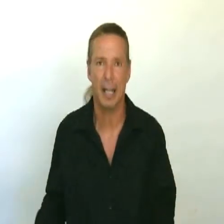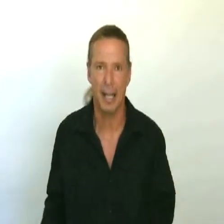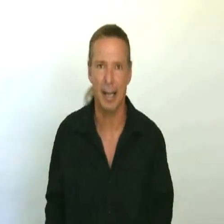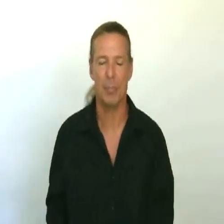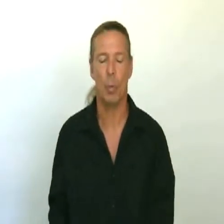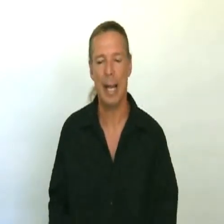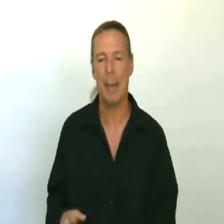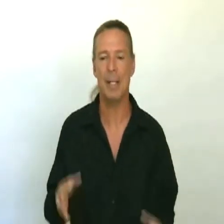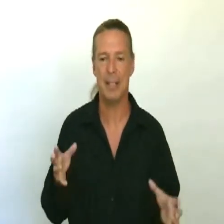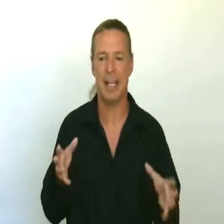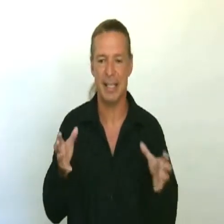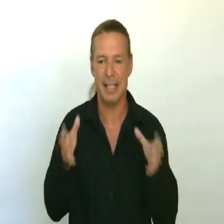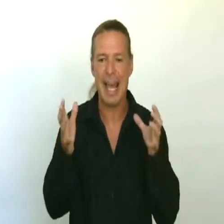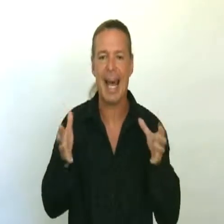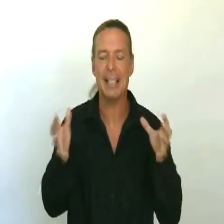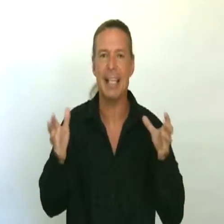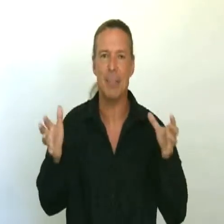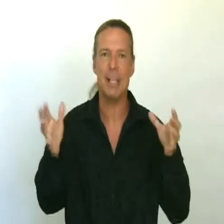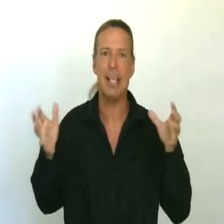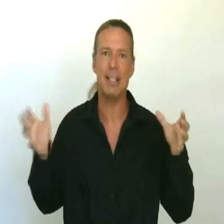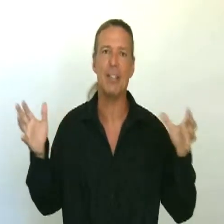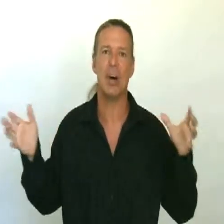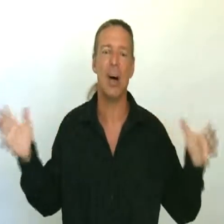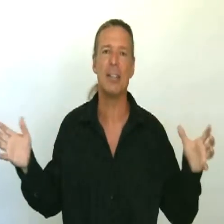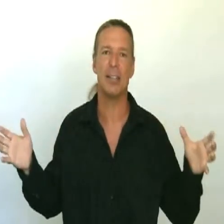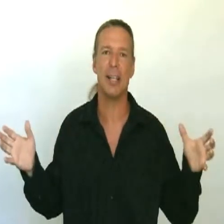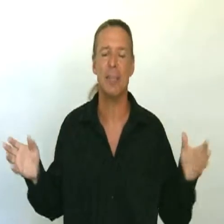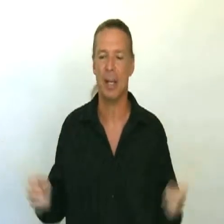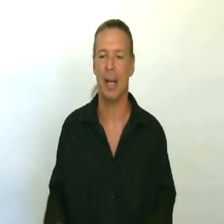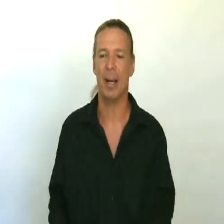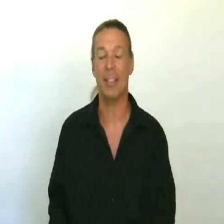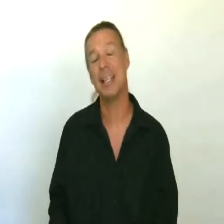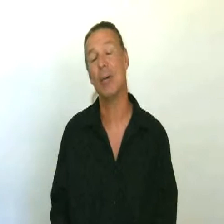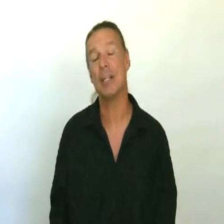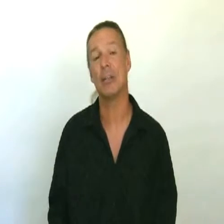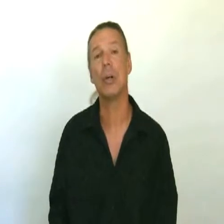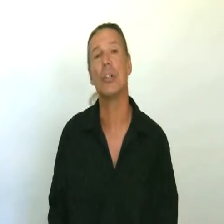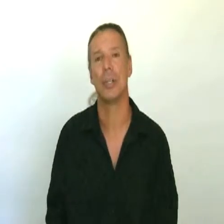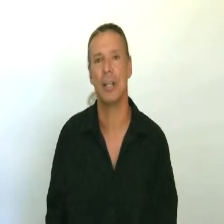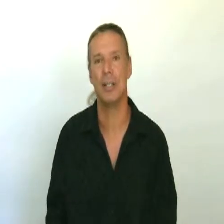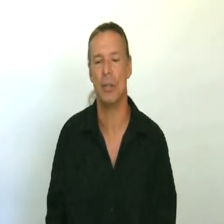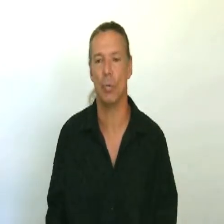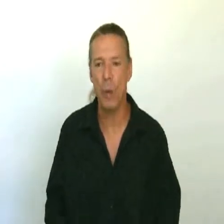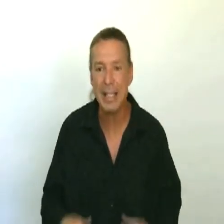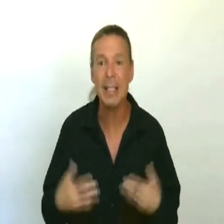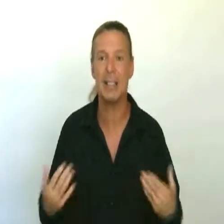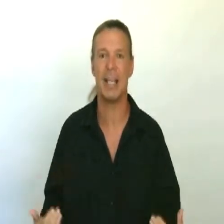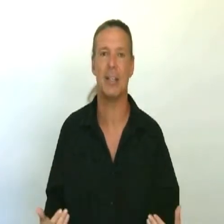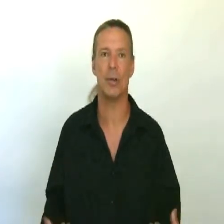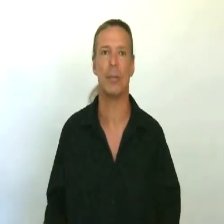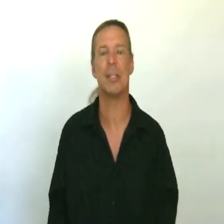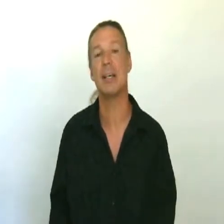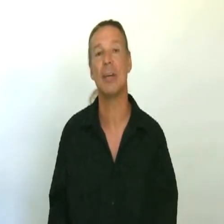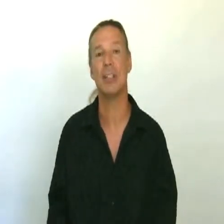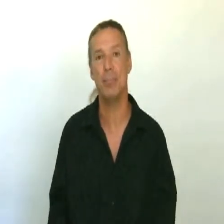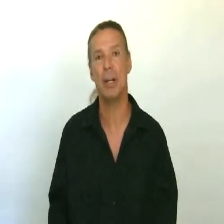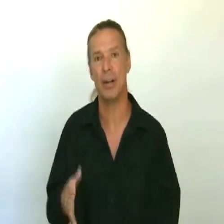what happens is as it begins to oscillate, the sound gets larger, and so resonance takes over and the sound gets bigger